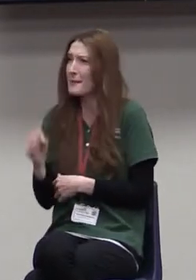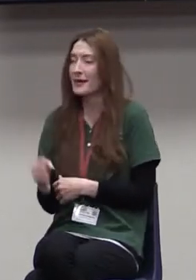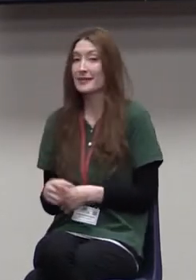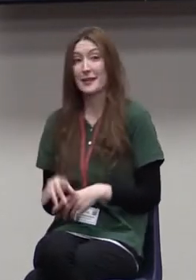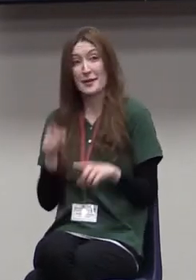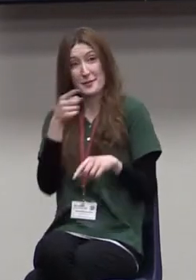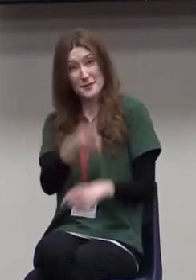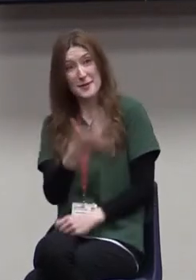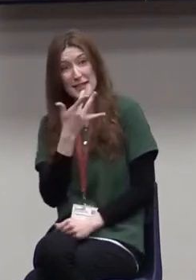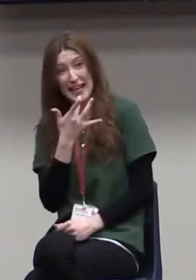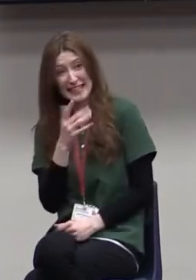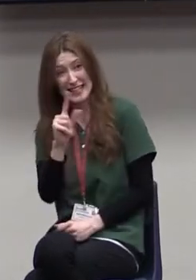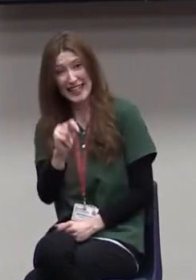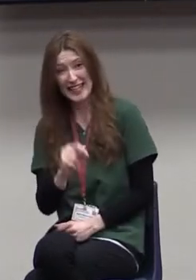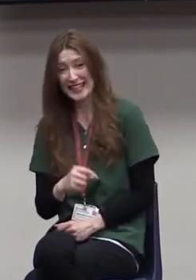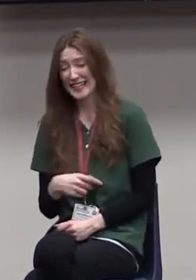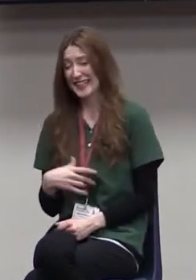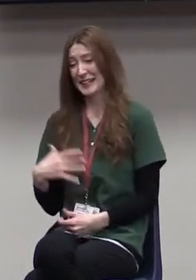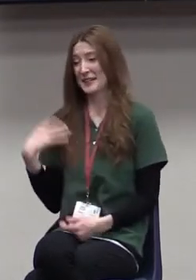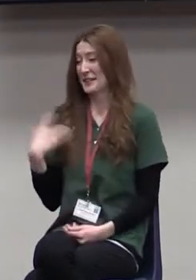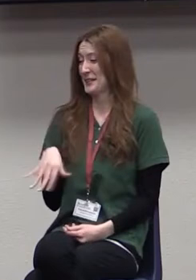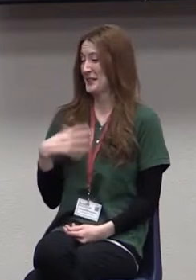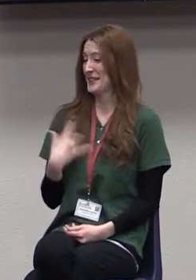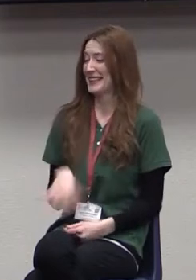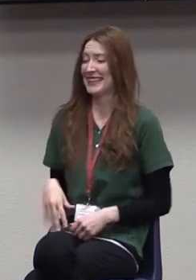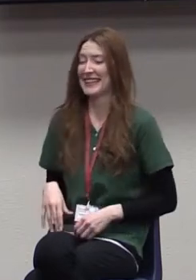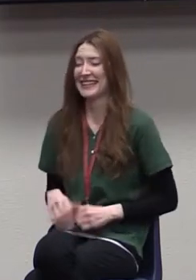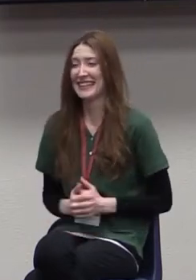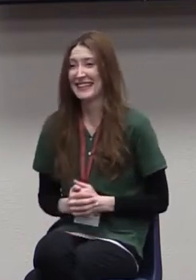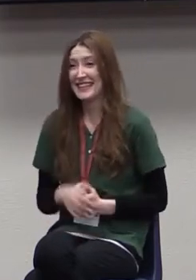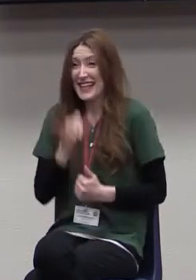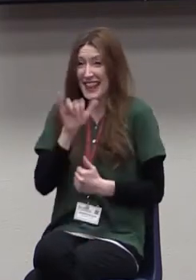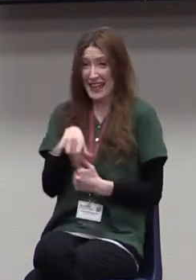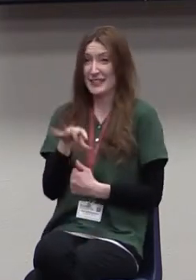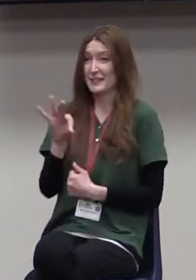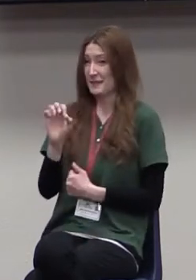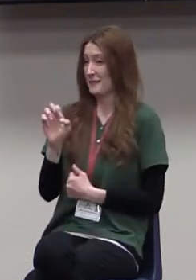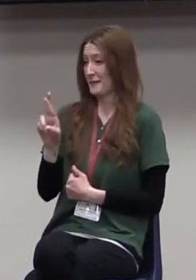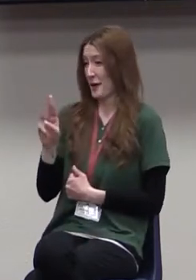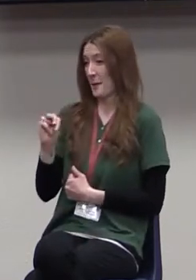It makes me cough every time I drink. And I'm like, that's fermented.